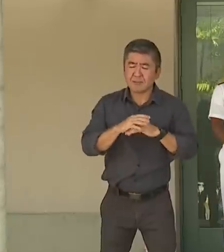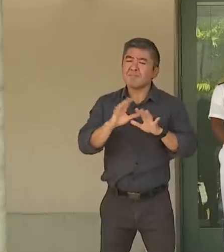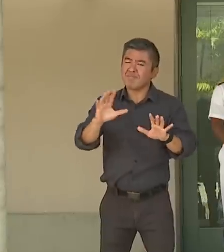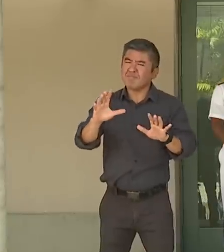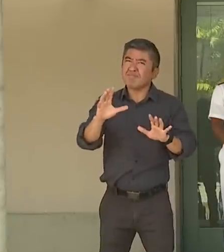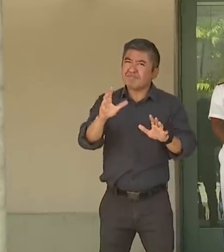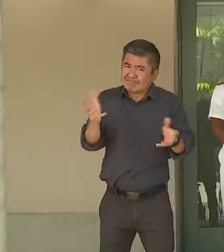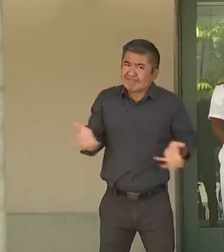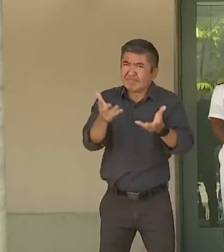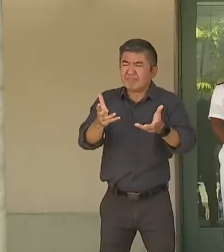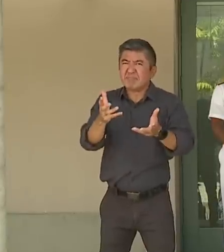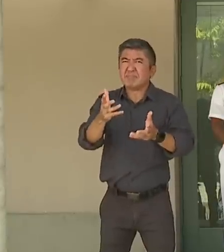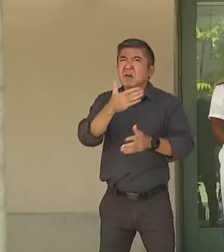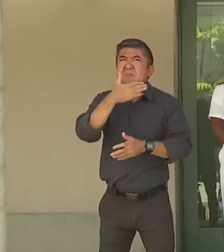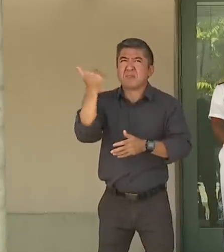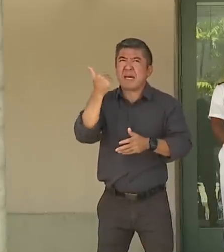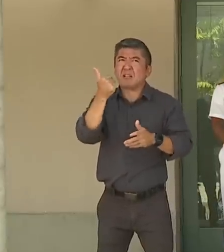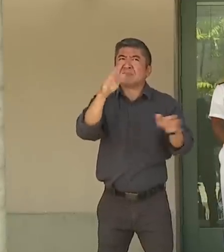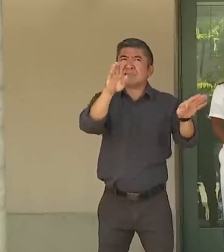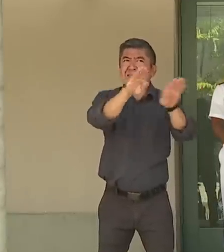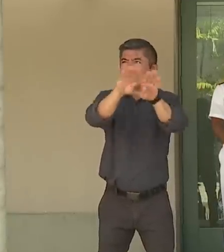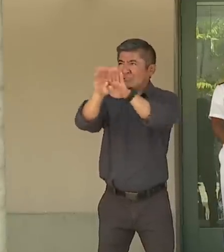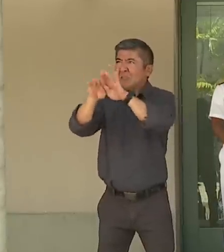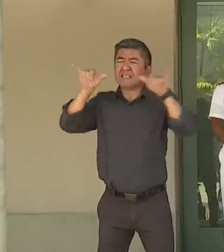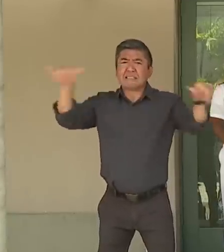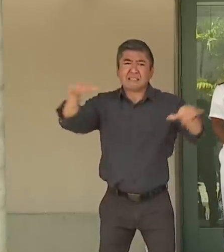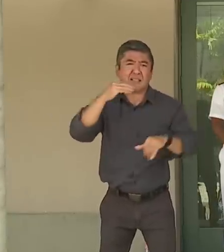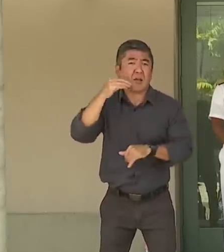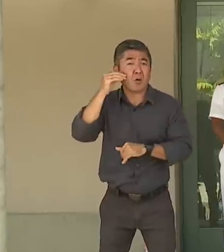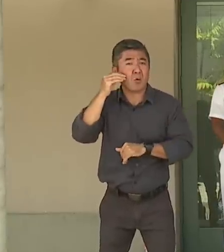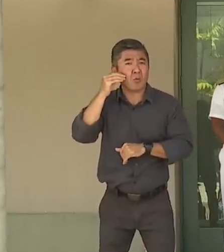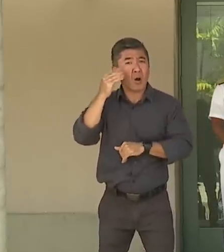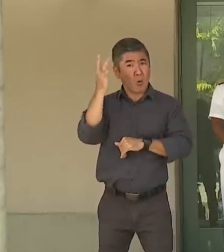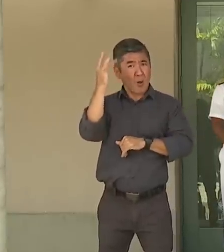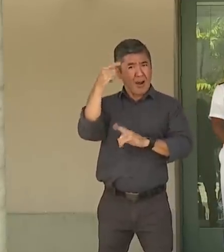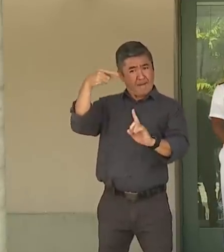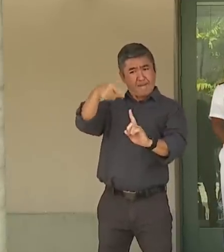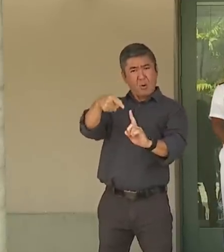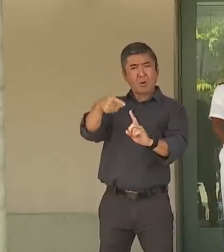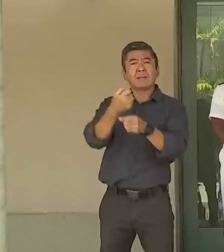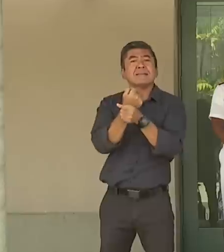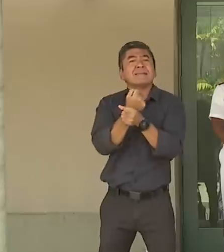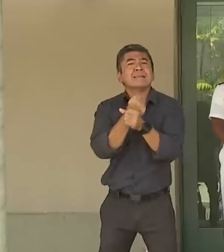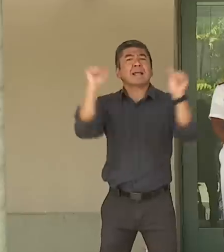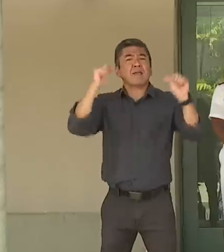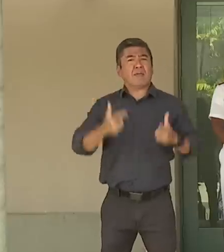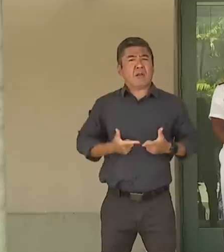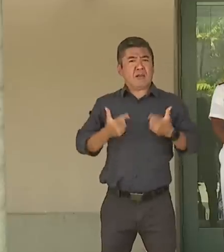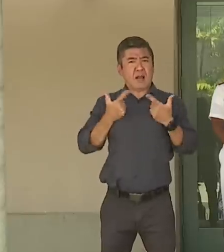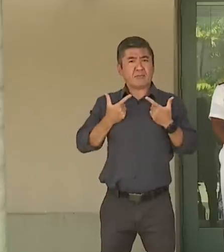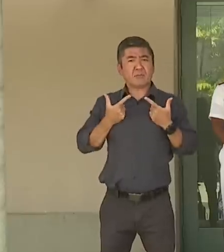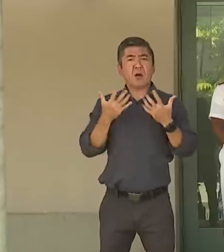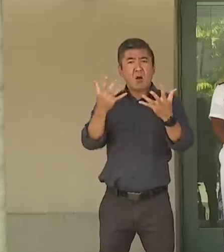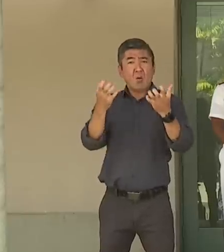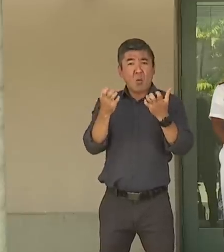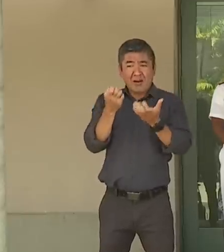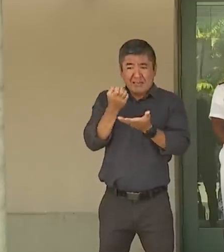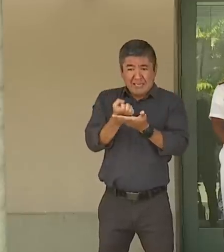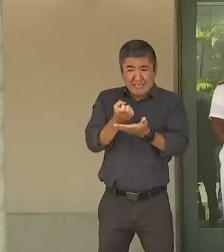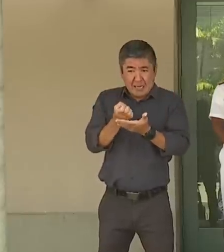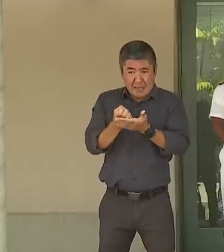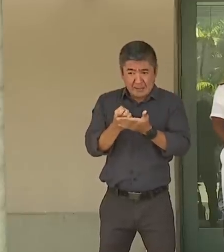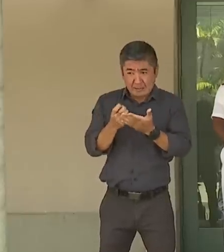from the governor and mayor. And and that's what it's about. It's about saving lives and getting us back to a place where our economy can again thrive.